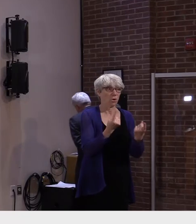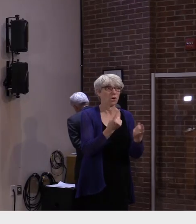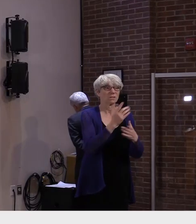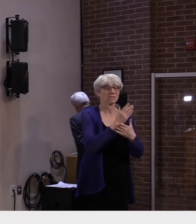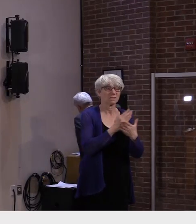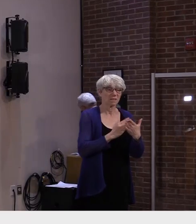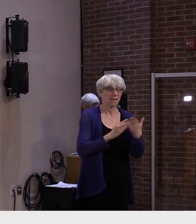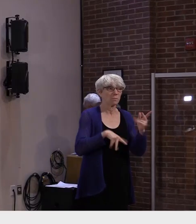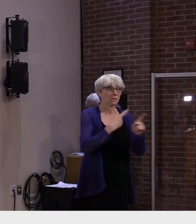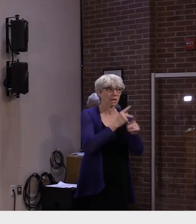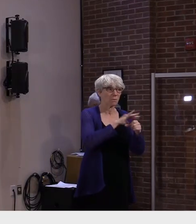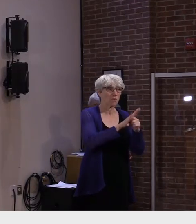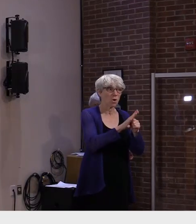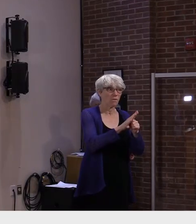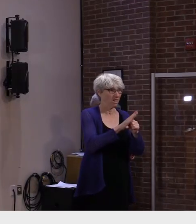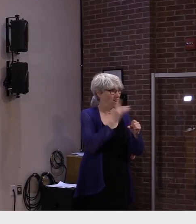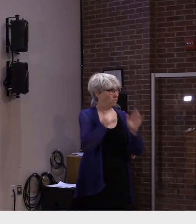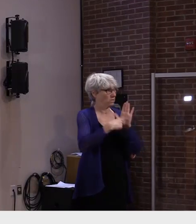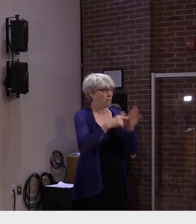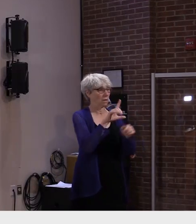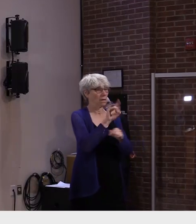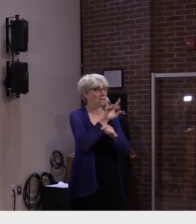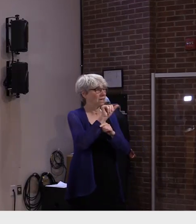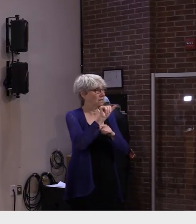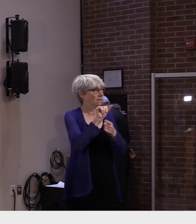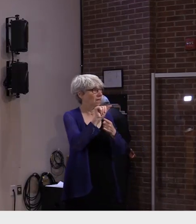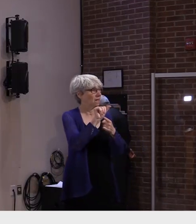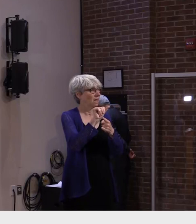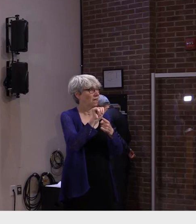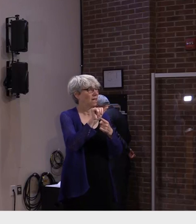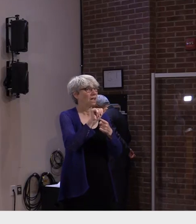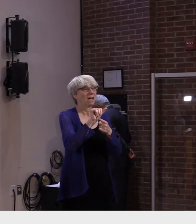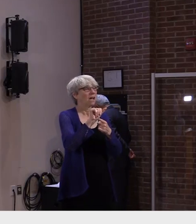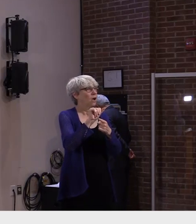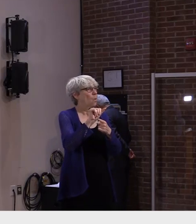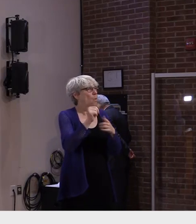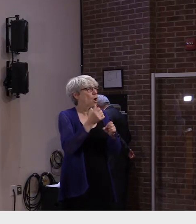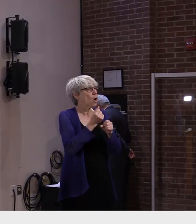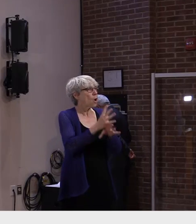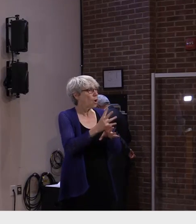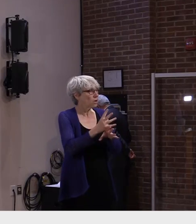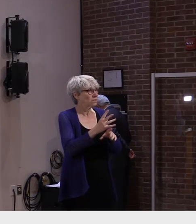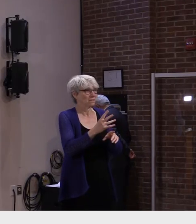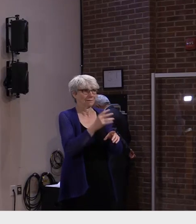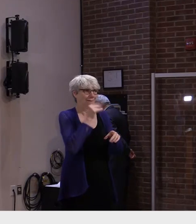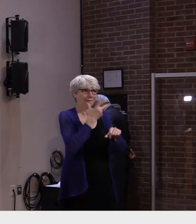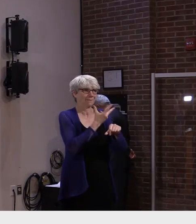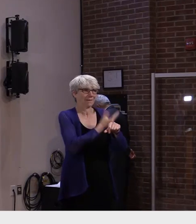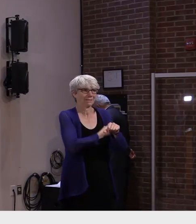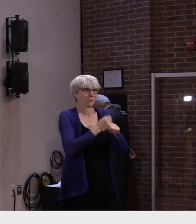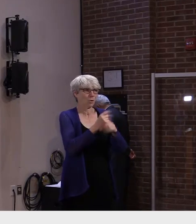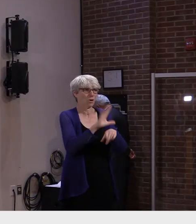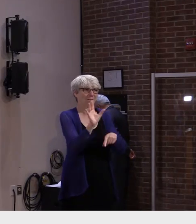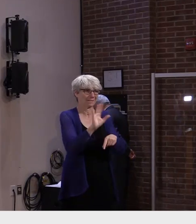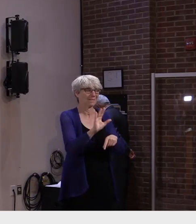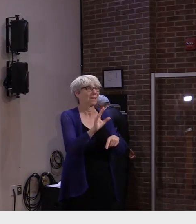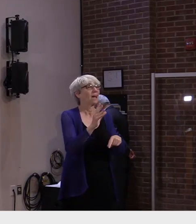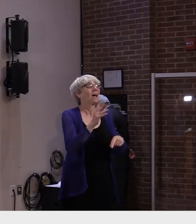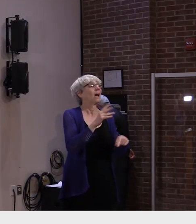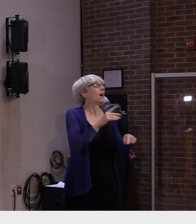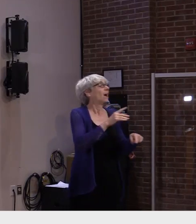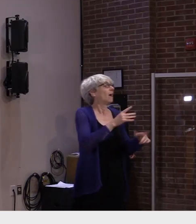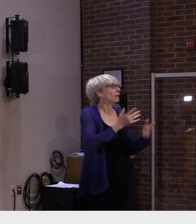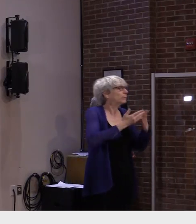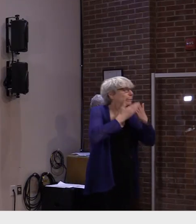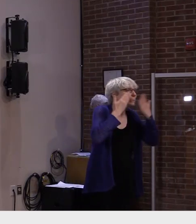didn't evolve under stress from vaccine on people. They came at times when people